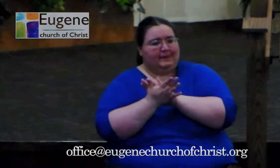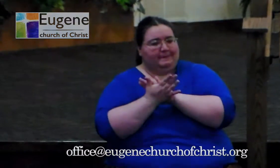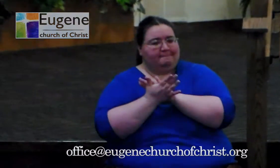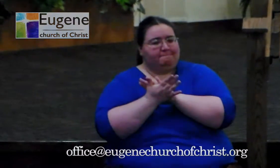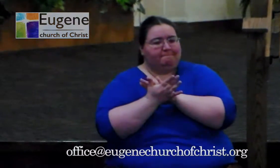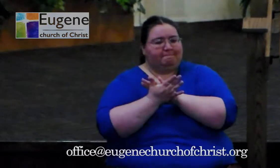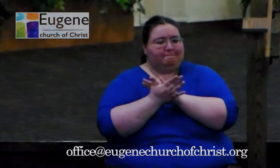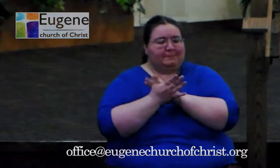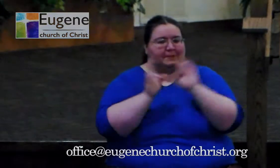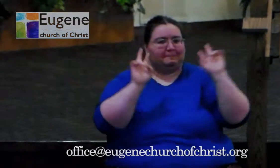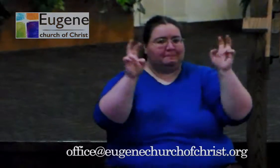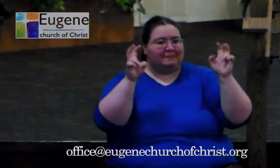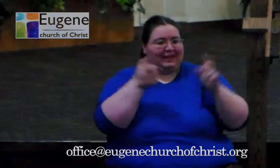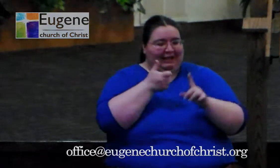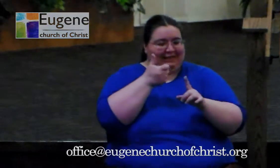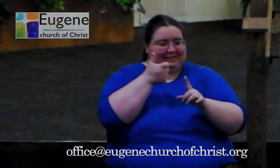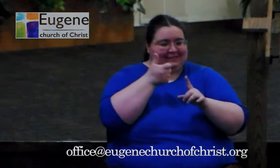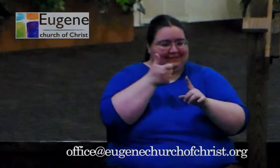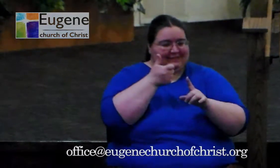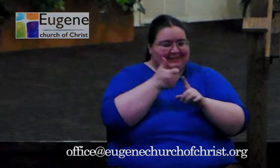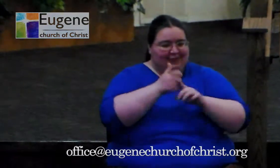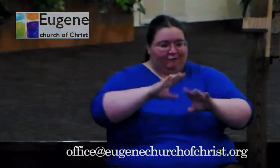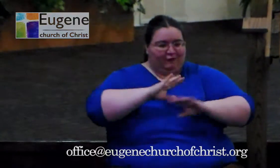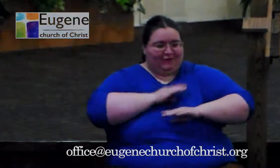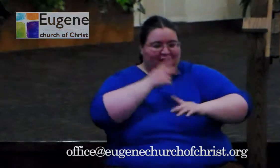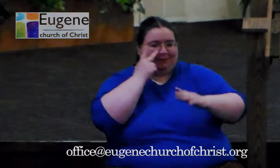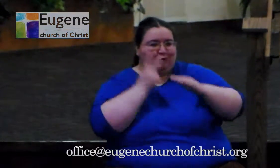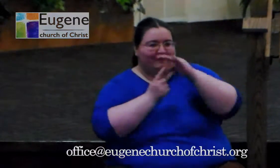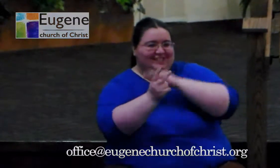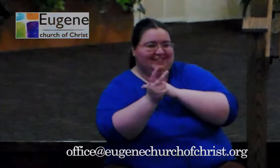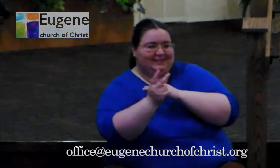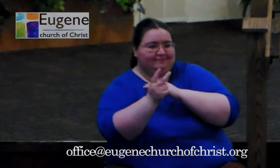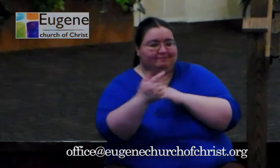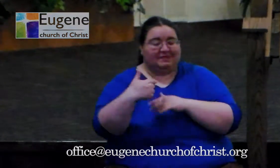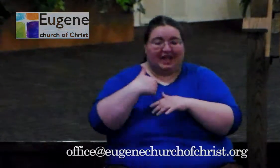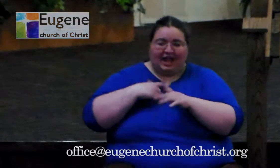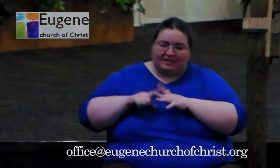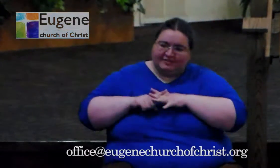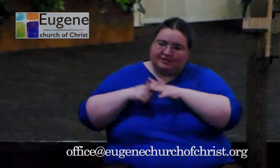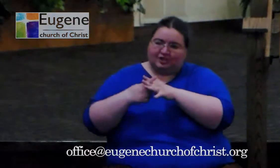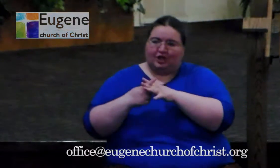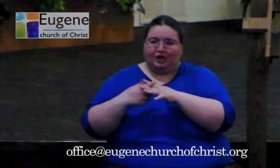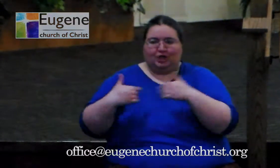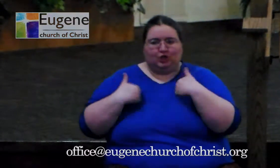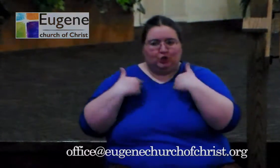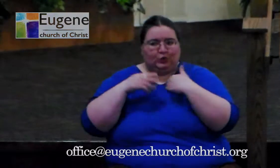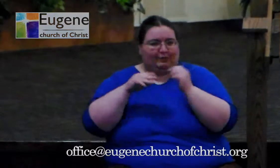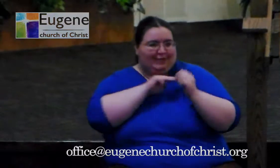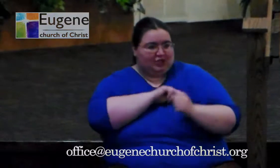I came into youth ministry, and I was told by the youth minister who was leaving that if you have a problem, it's one of these four guys.